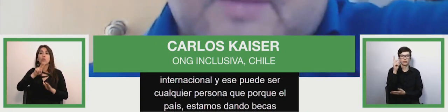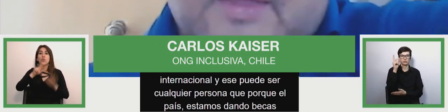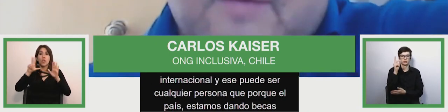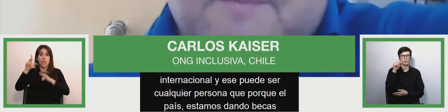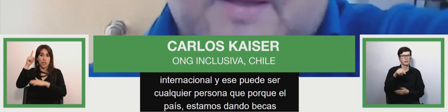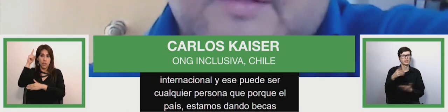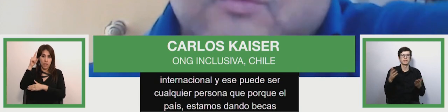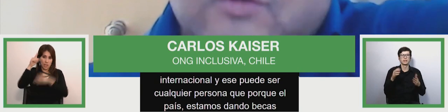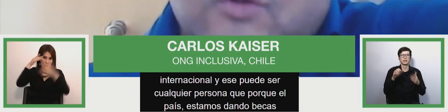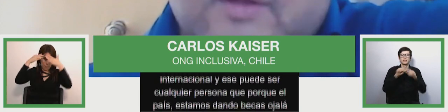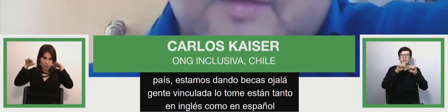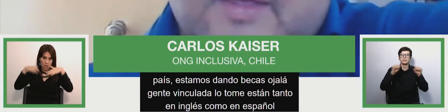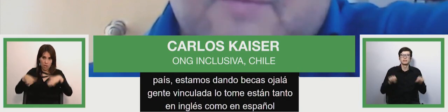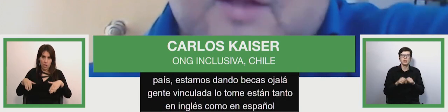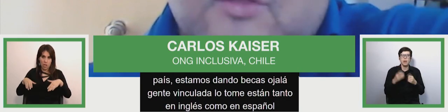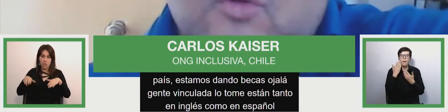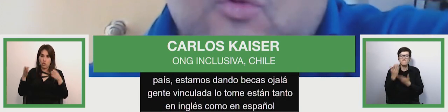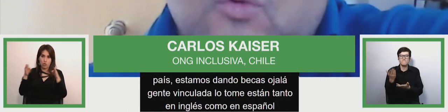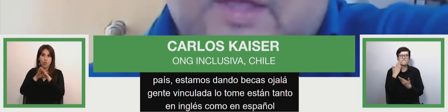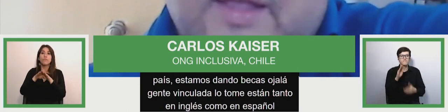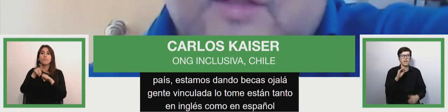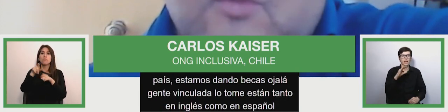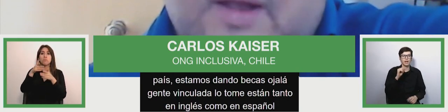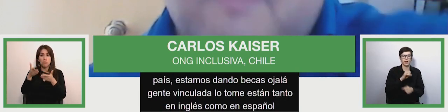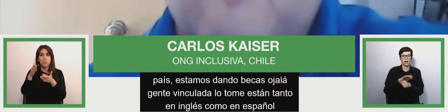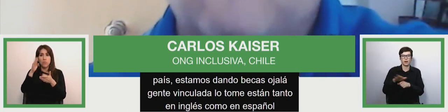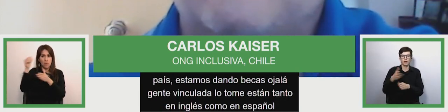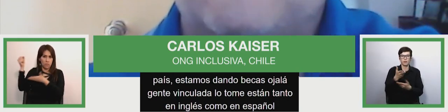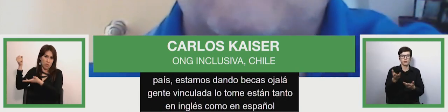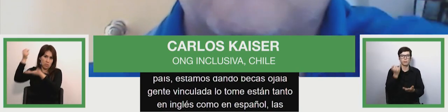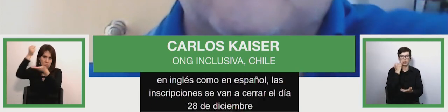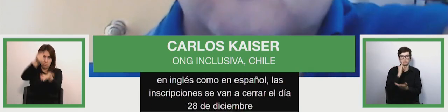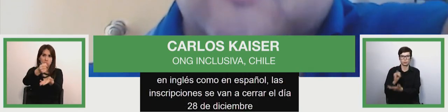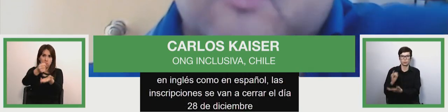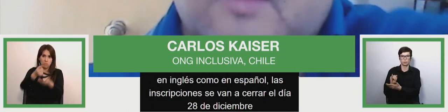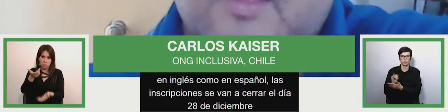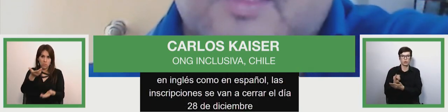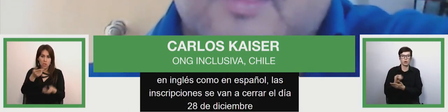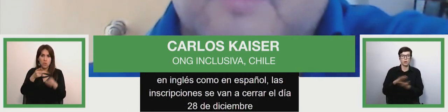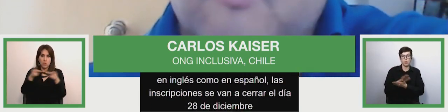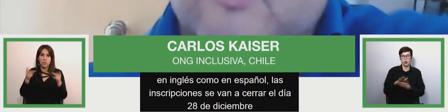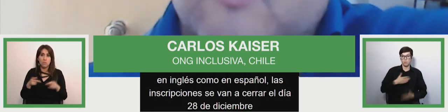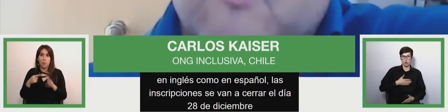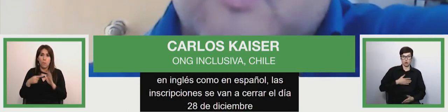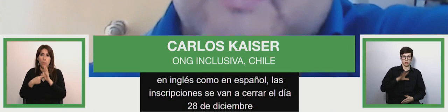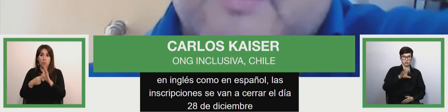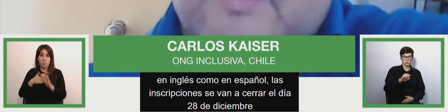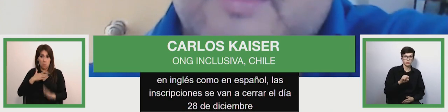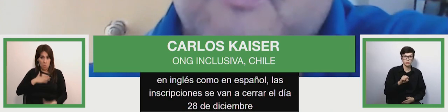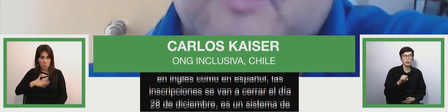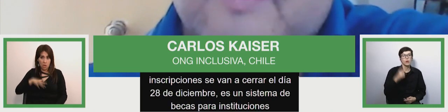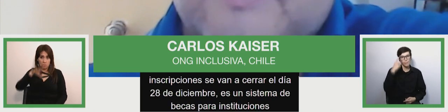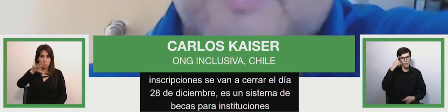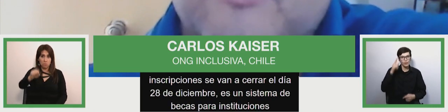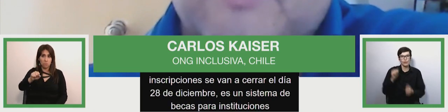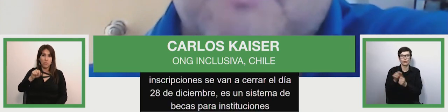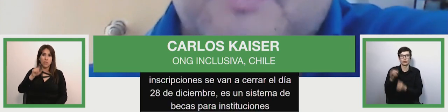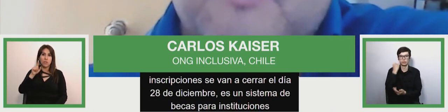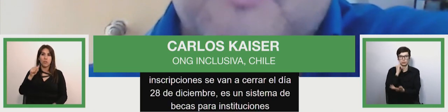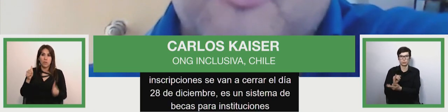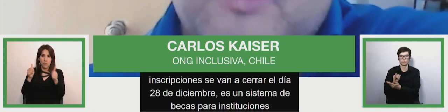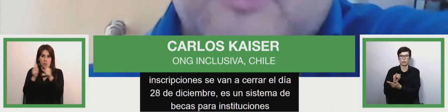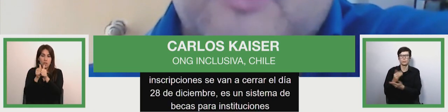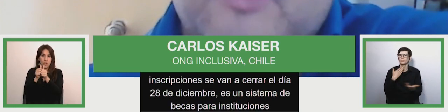we're making uh scholarships both in english and spanish the inscriptions are going to be closed 28th